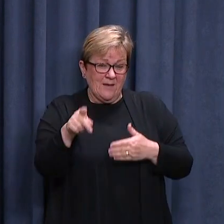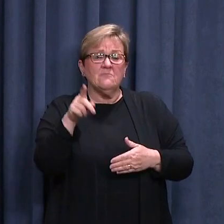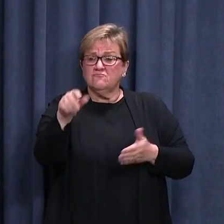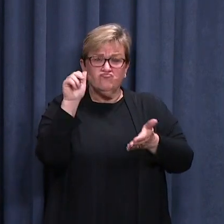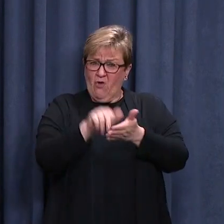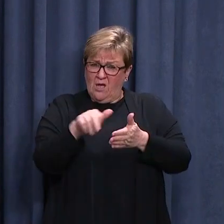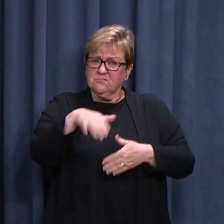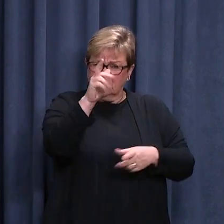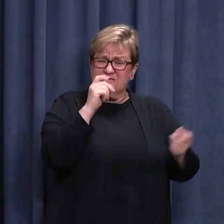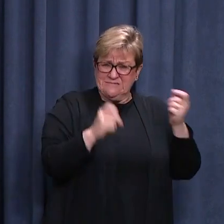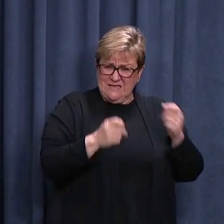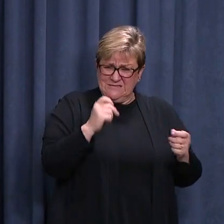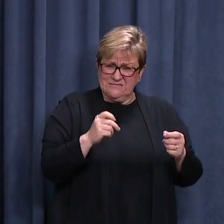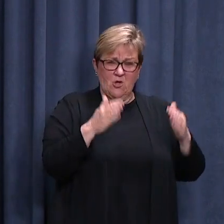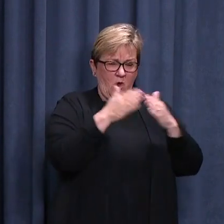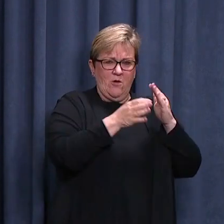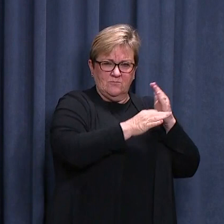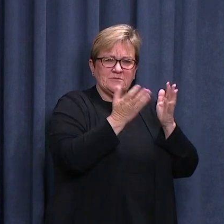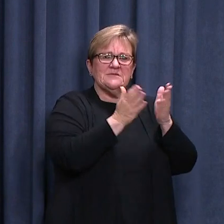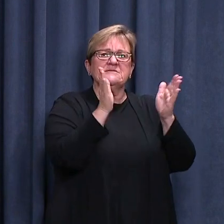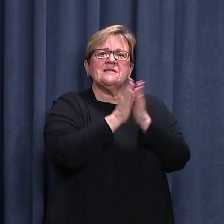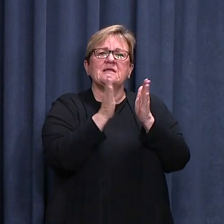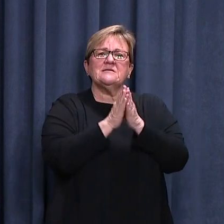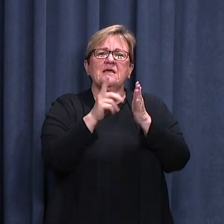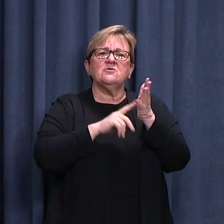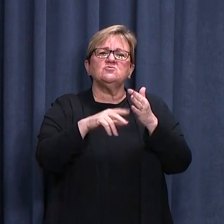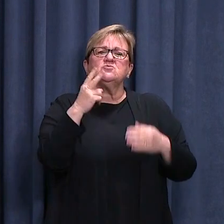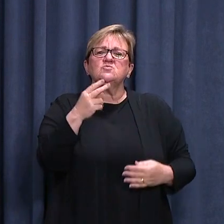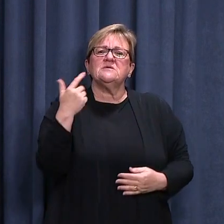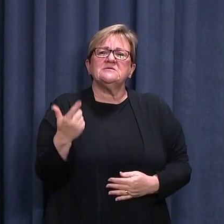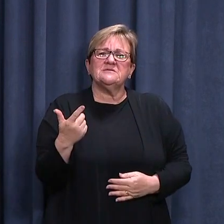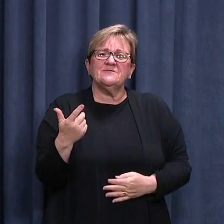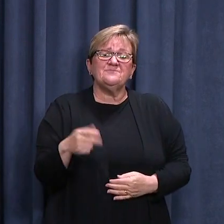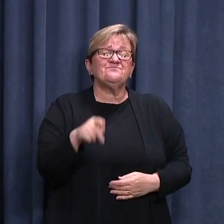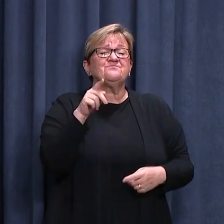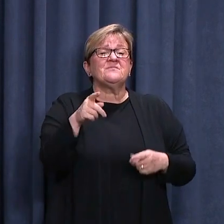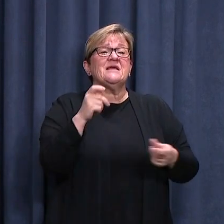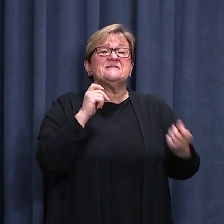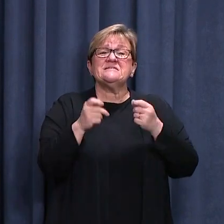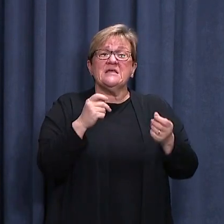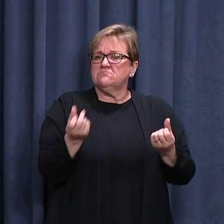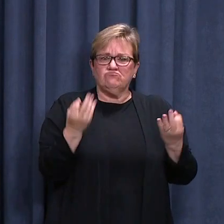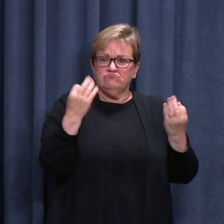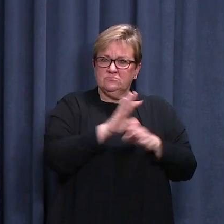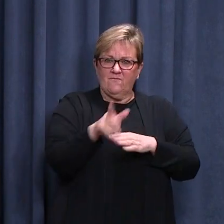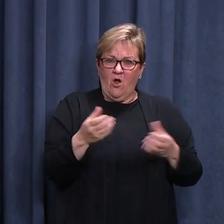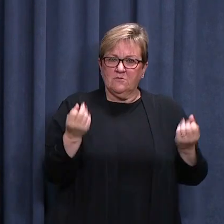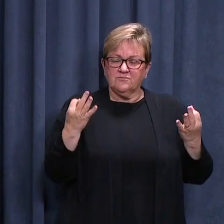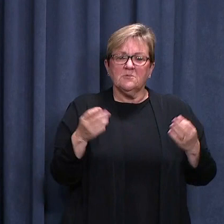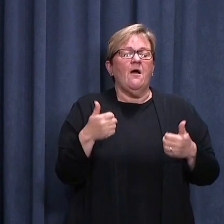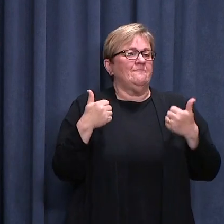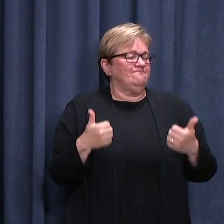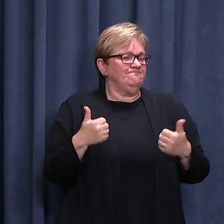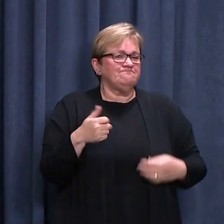and got tested and quarantined on Sunday, June 27. That test returned a negative result. He